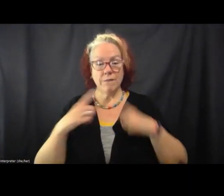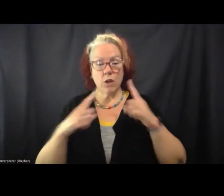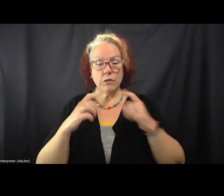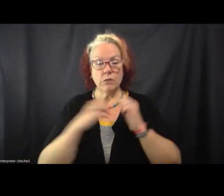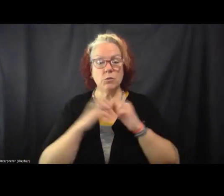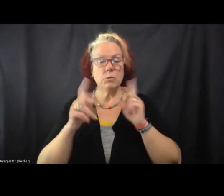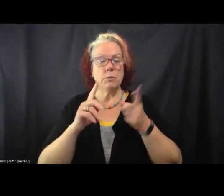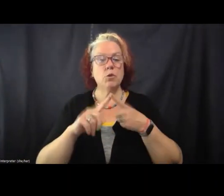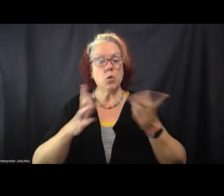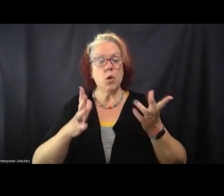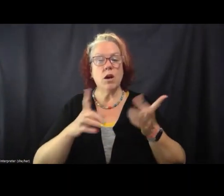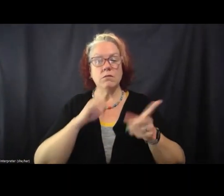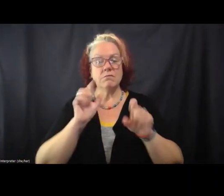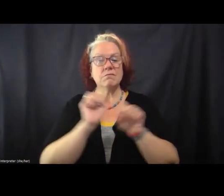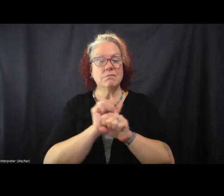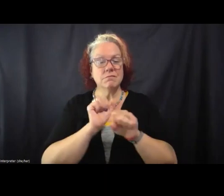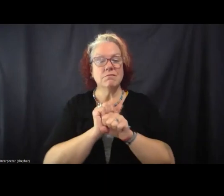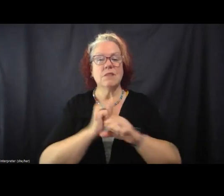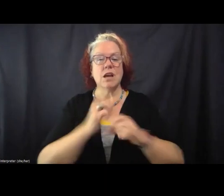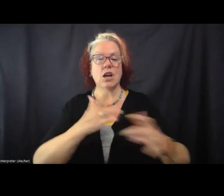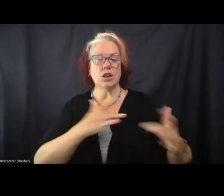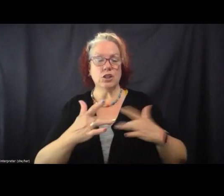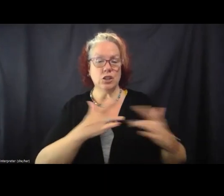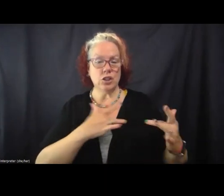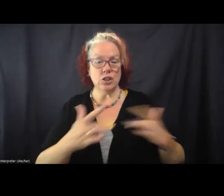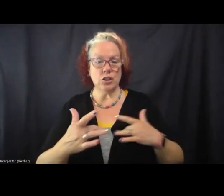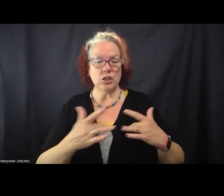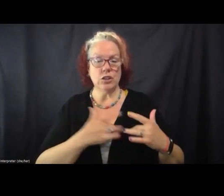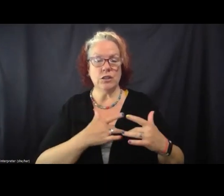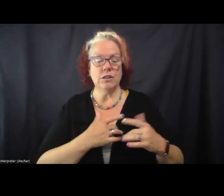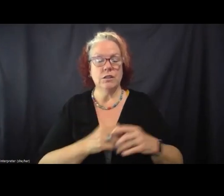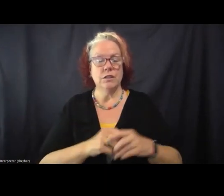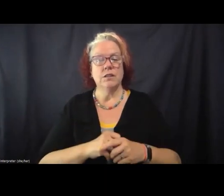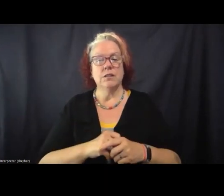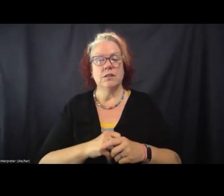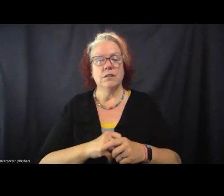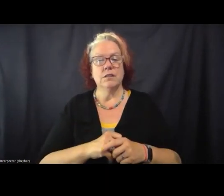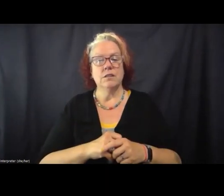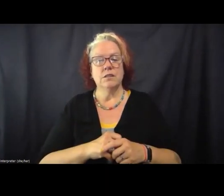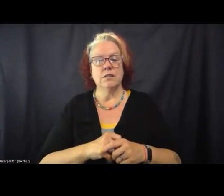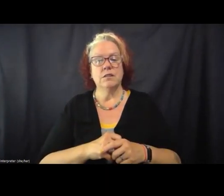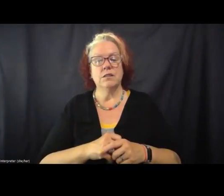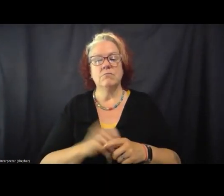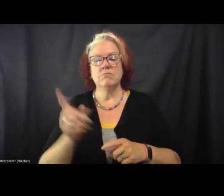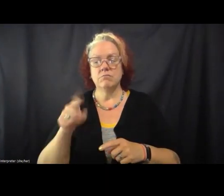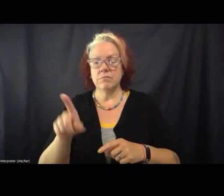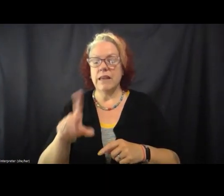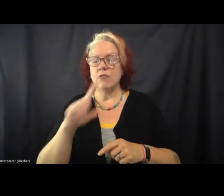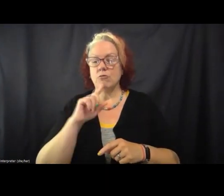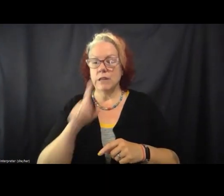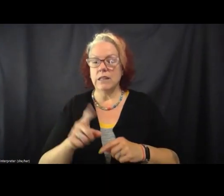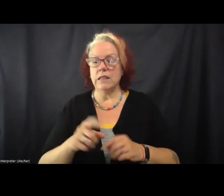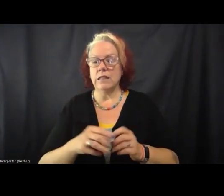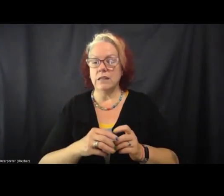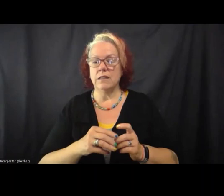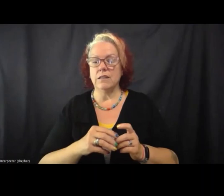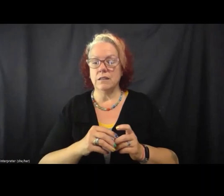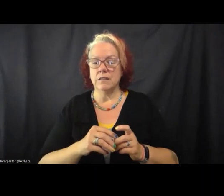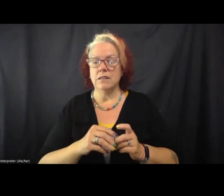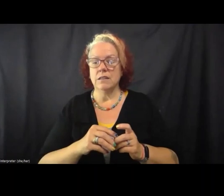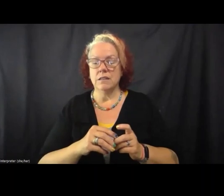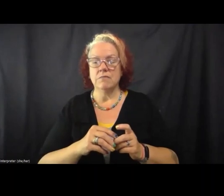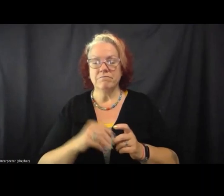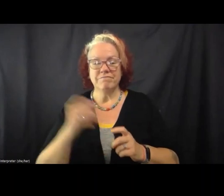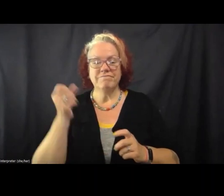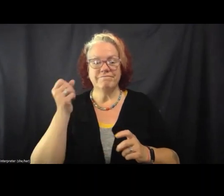genuinely concerned, right, not trolling concerned, but genuinely concerned, they really, they get it.